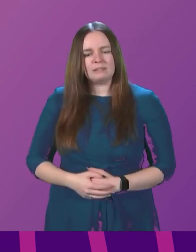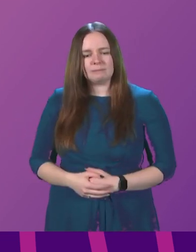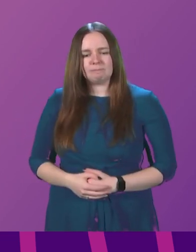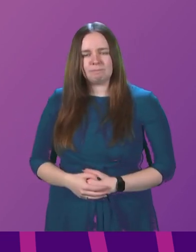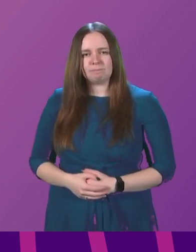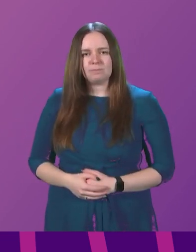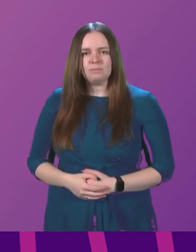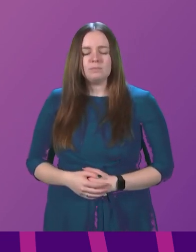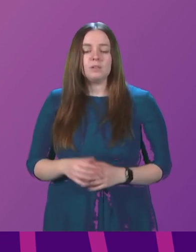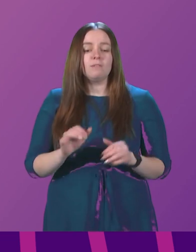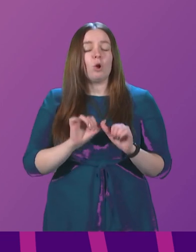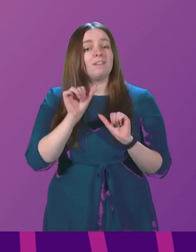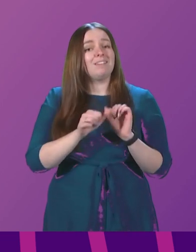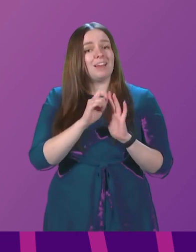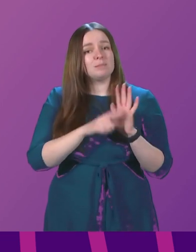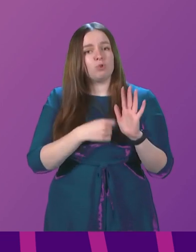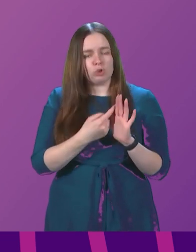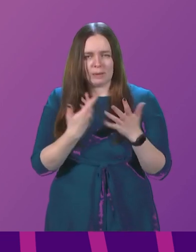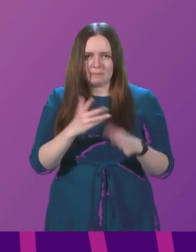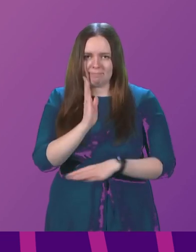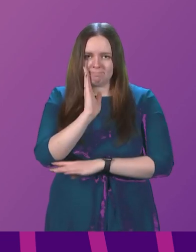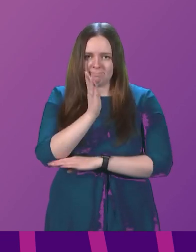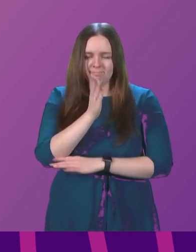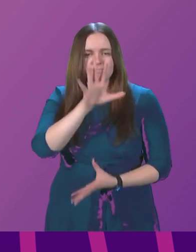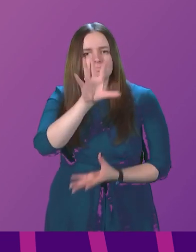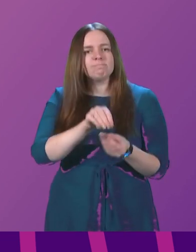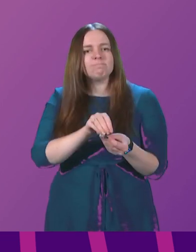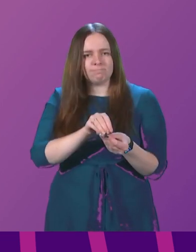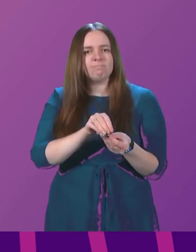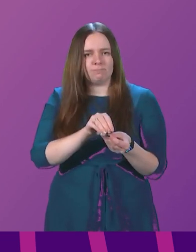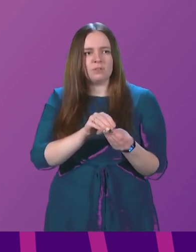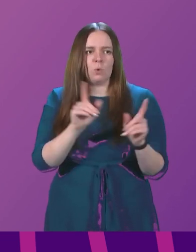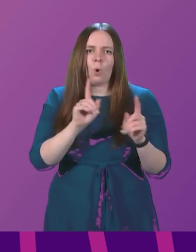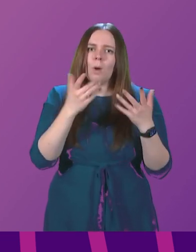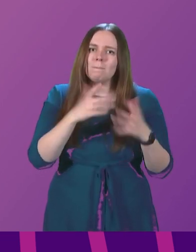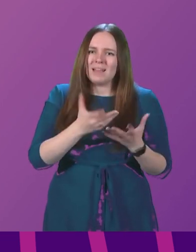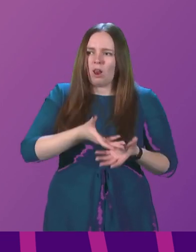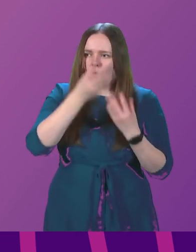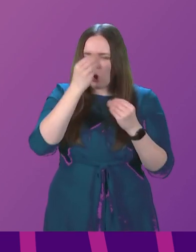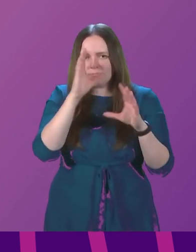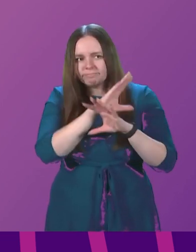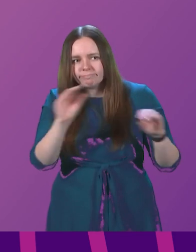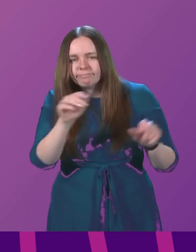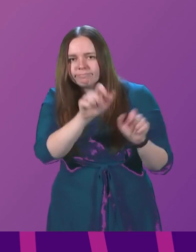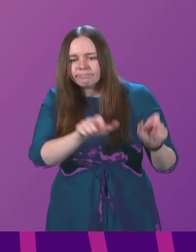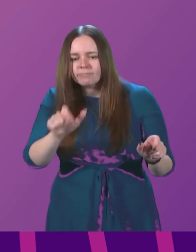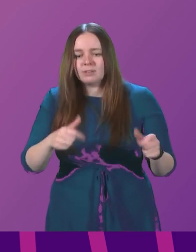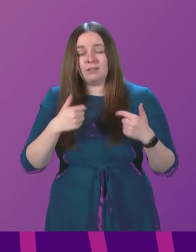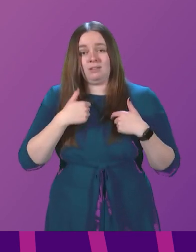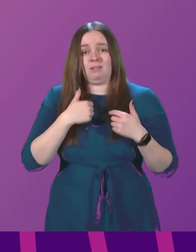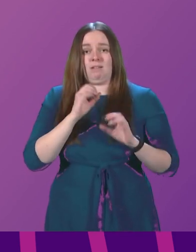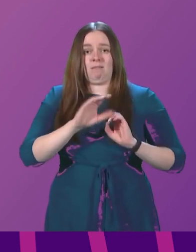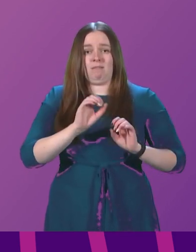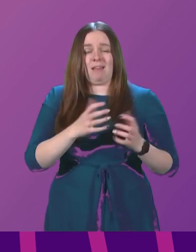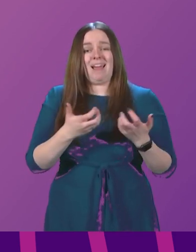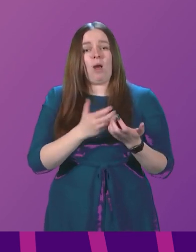For our Next Steps project, we gave a presentation summarising what we had learnt to several classes in our school. I shared how the Holocaust affected